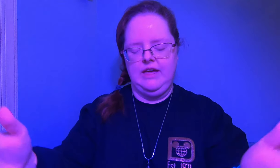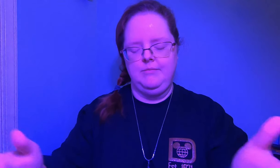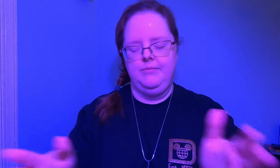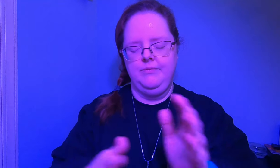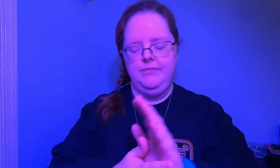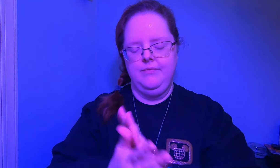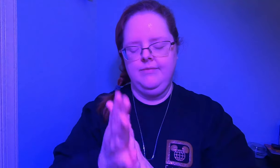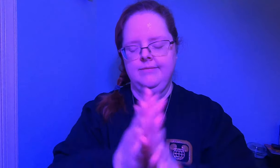them